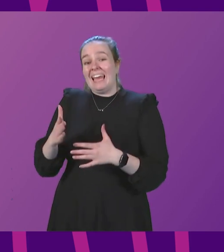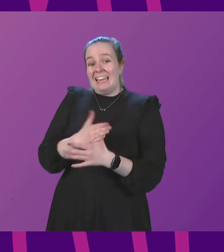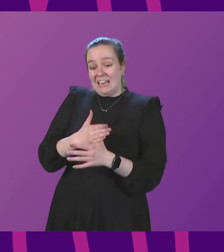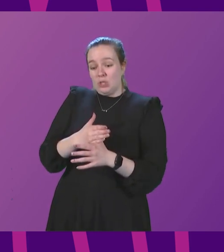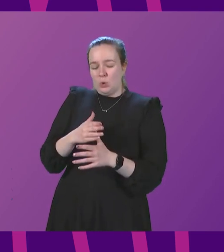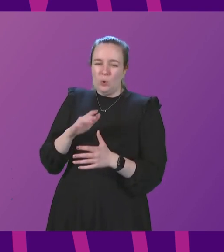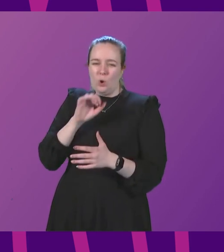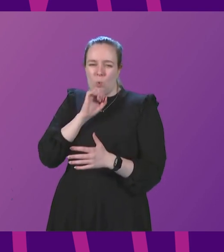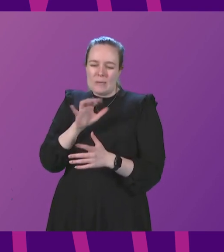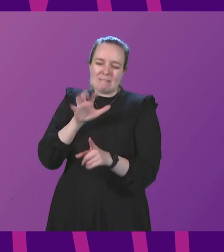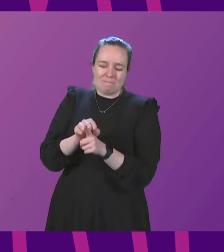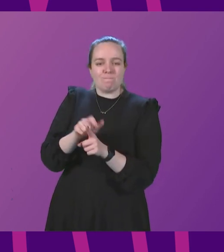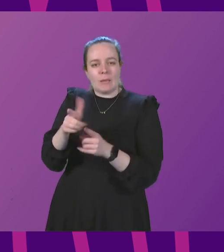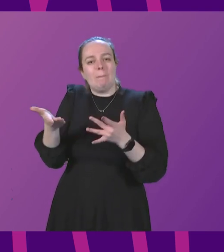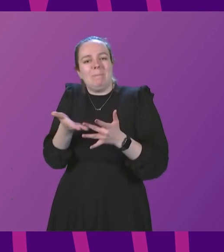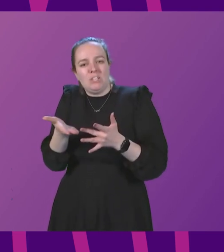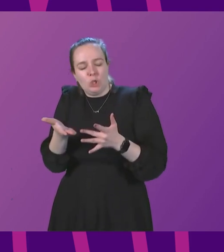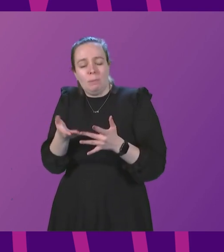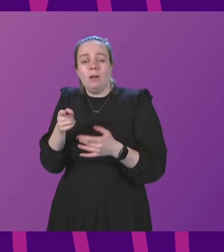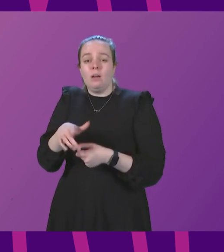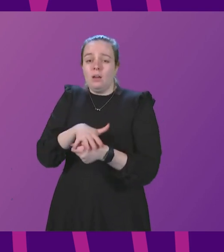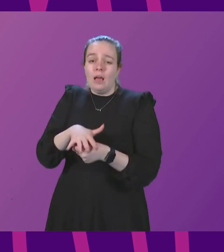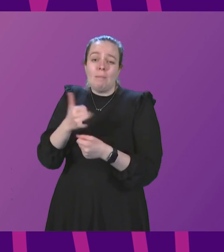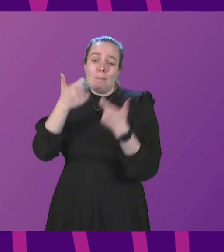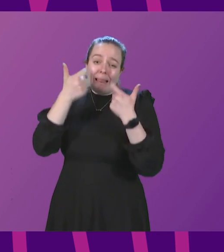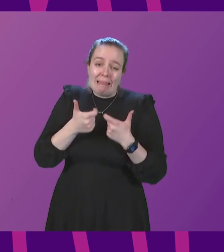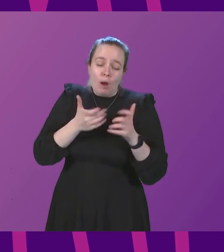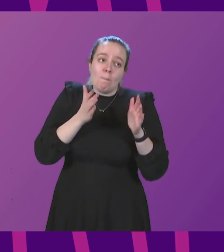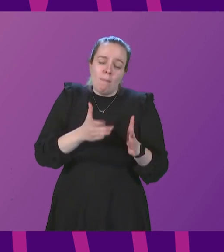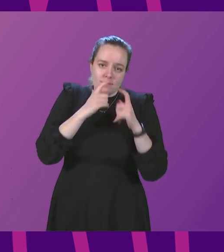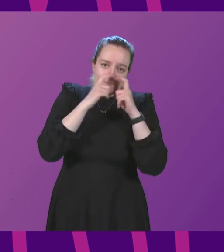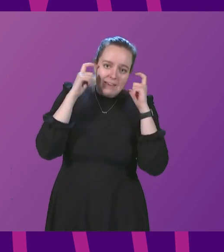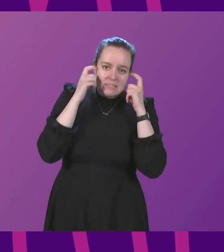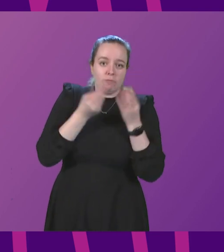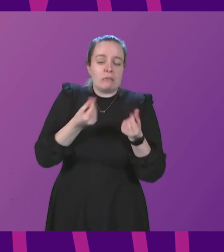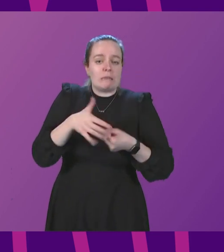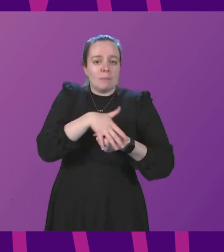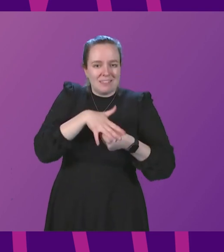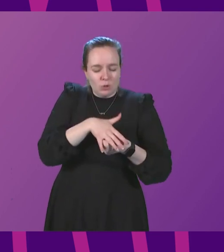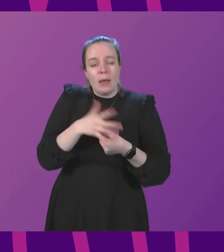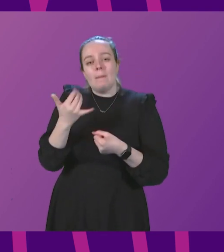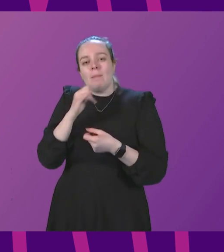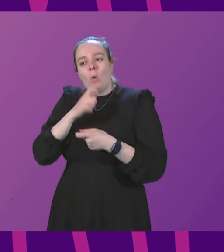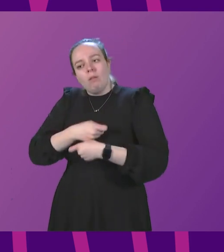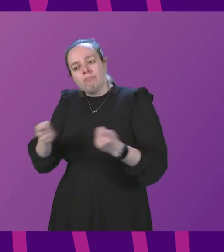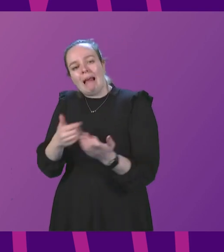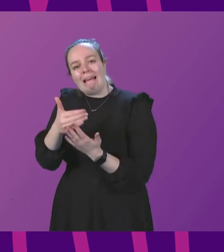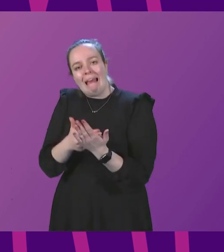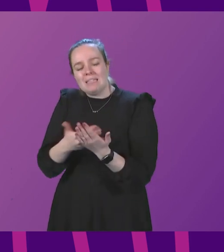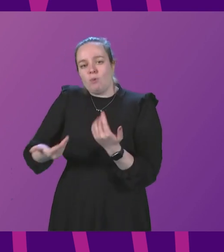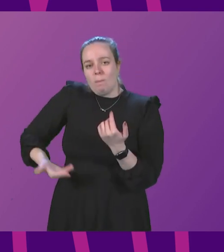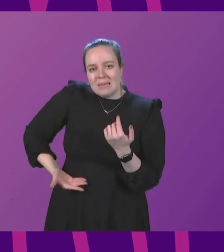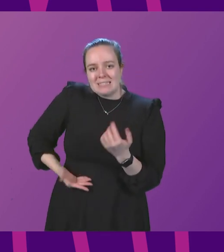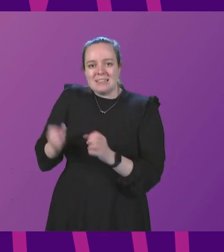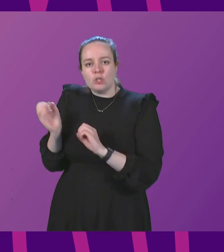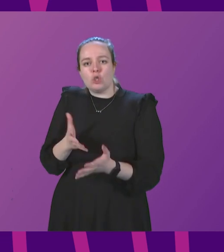likely be medium. In these circumstances, there may be a legal requirement to wear face coverings in some settings, and we might issue guidance for businesses and service